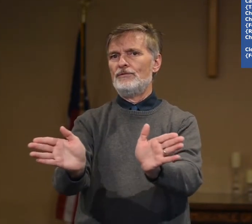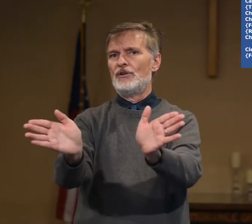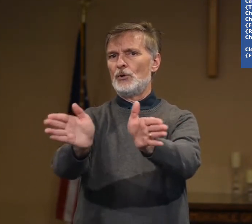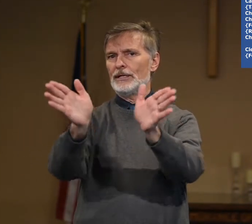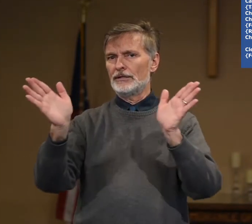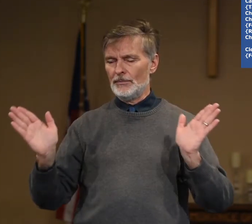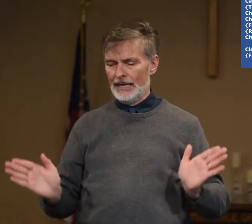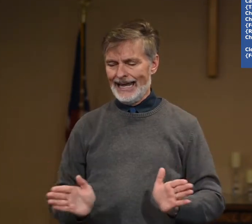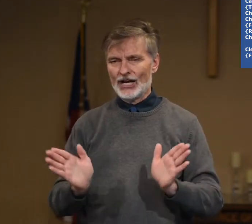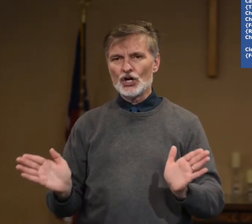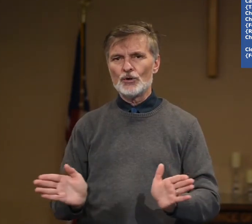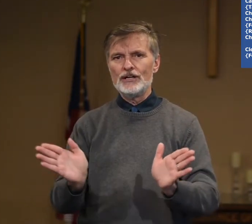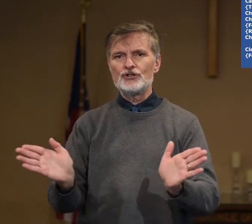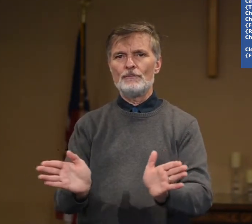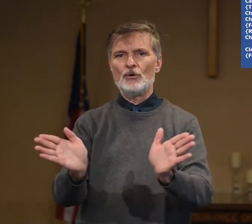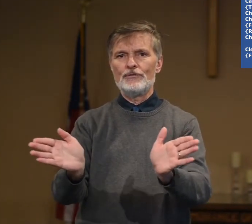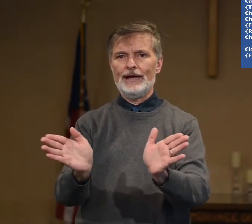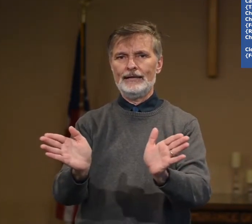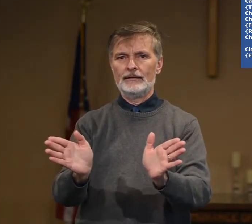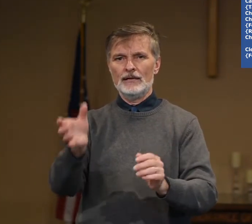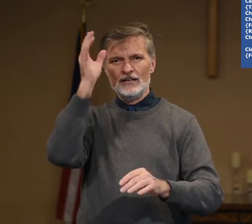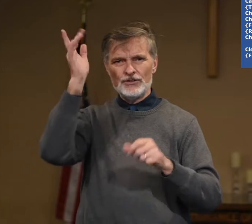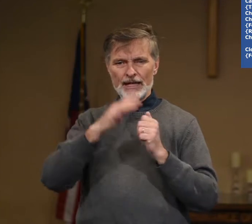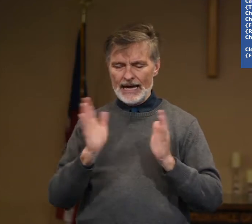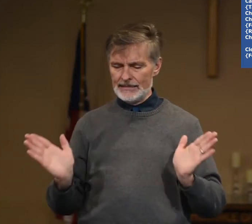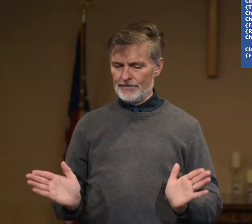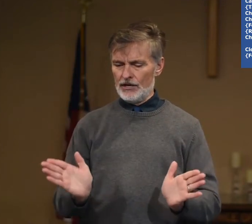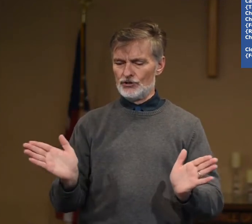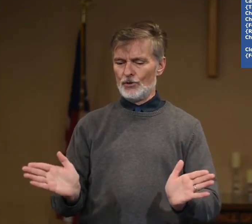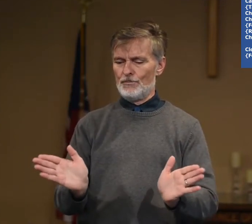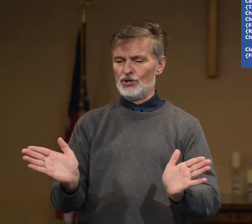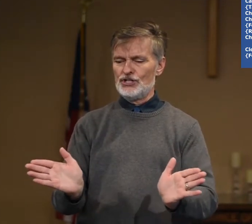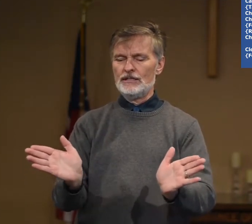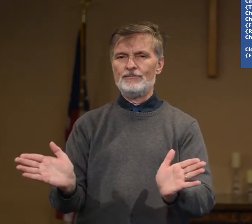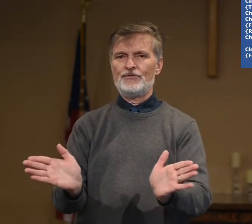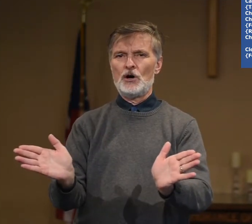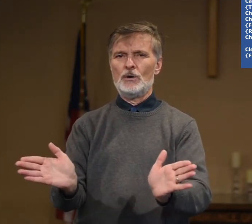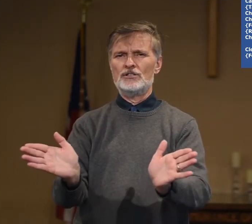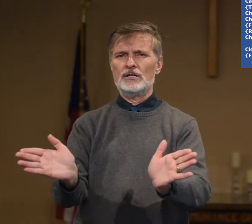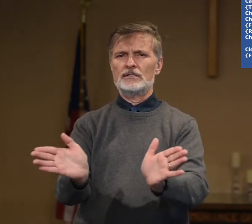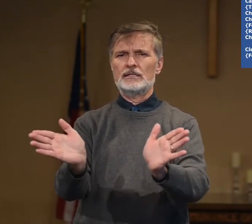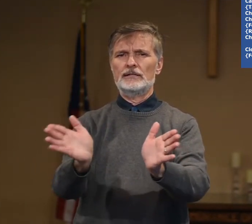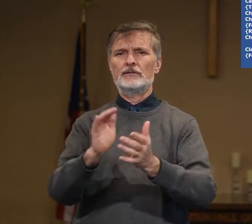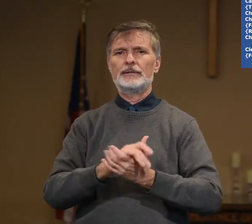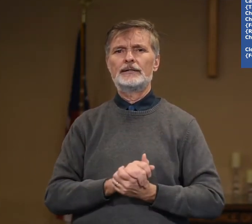forward a little bit. Encourage or motivate. So the concept there is you're pushing them forward just a little bit.